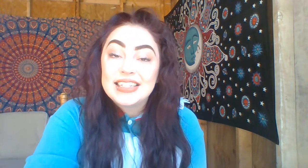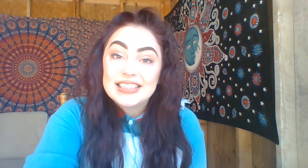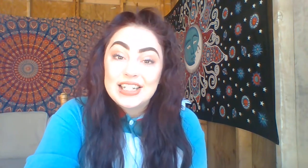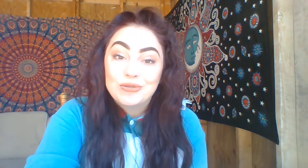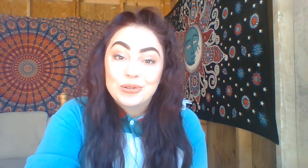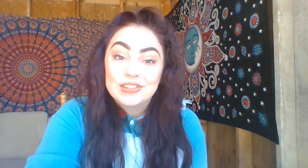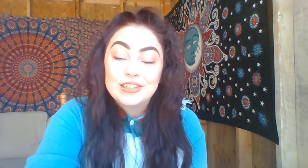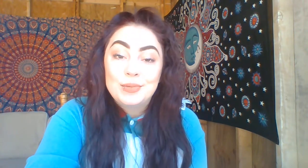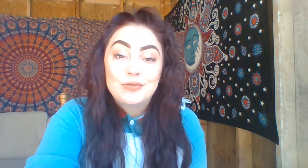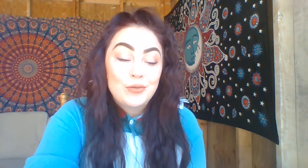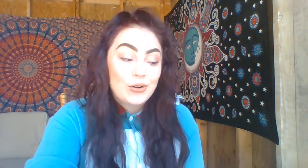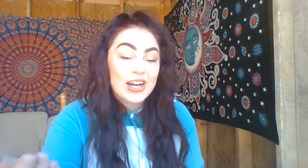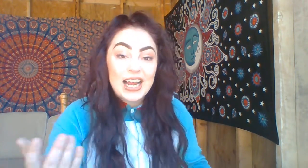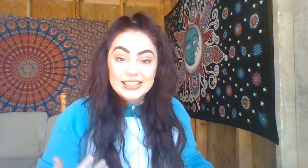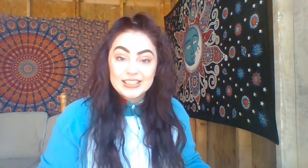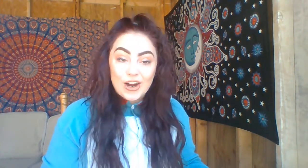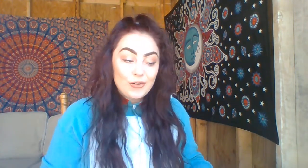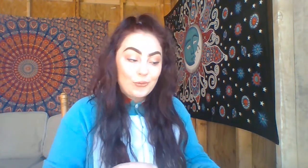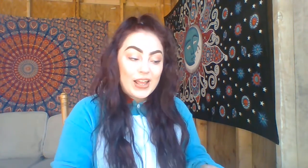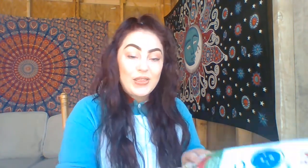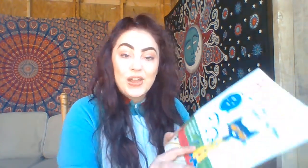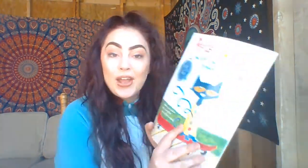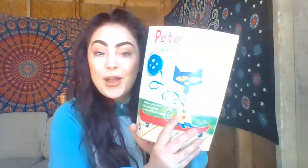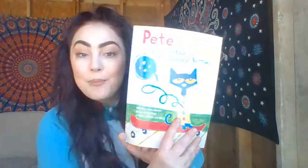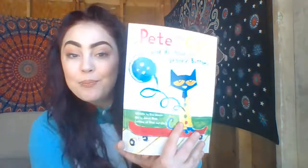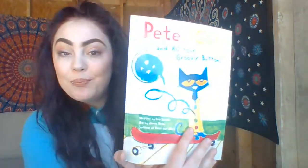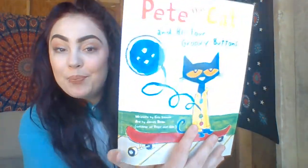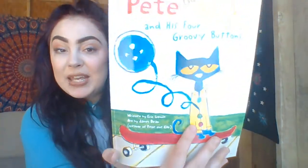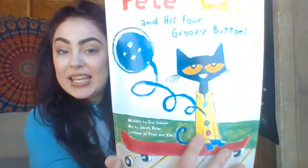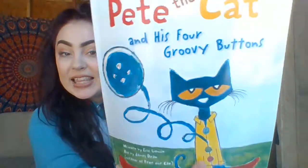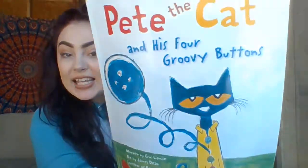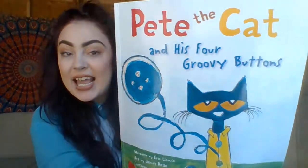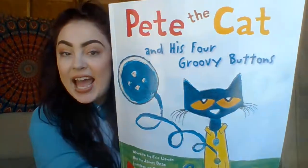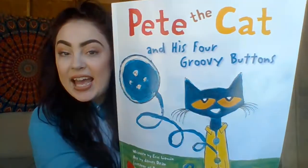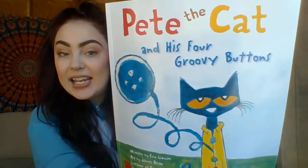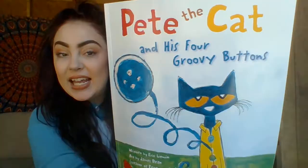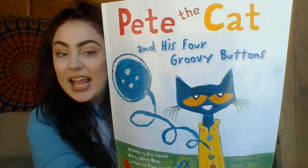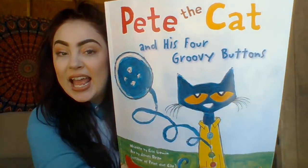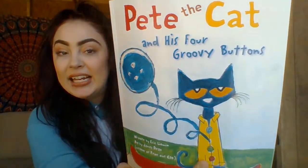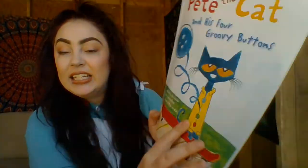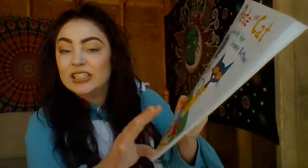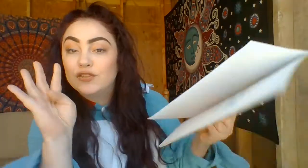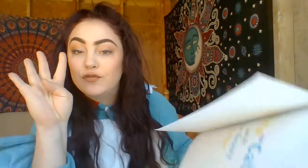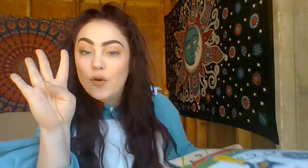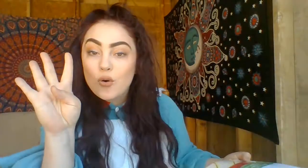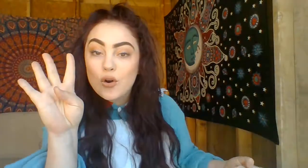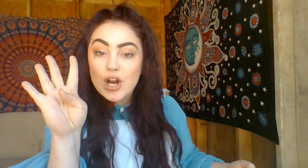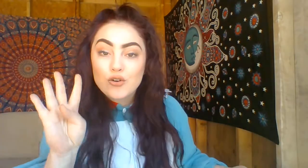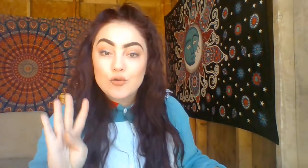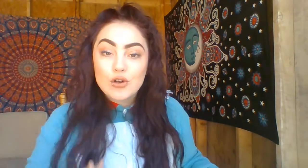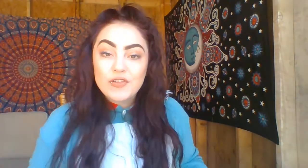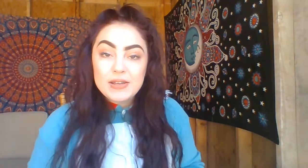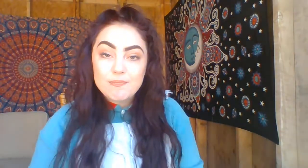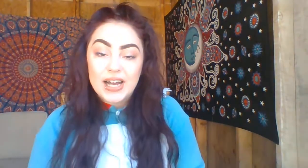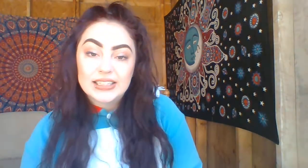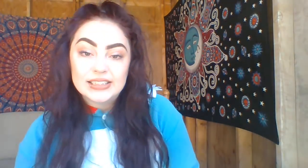listening roll before I start with Pete the Cat and his four groovy buttons.